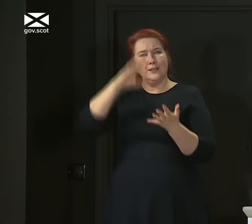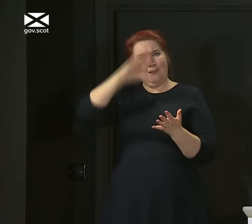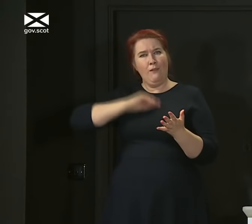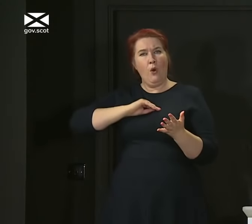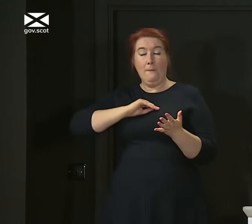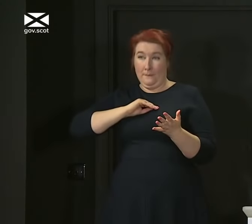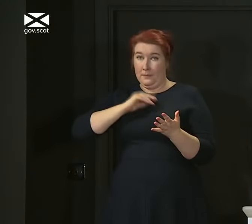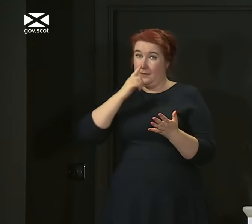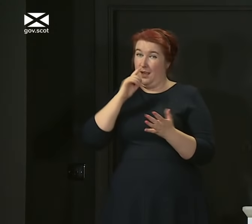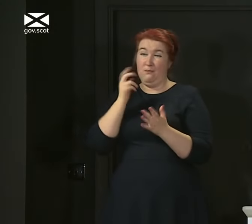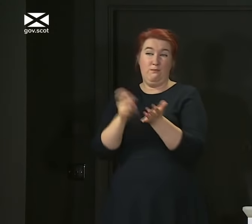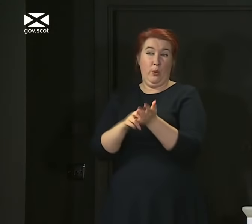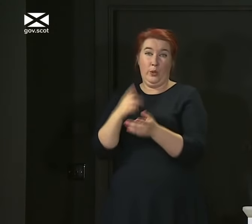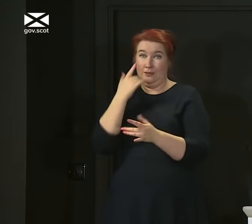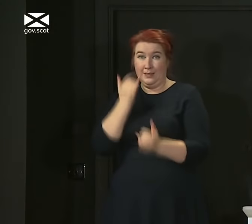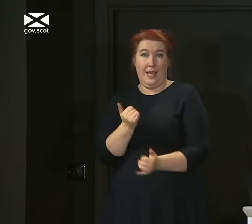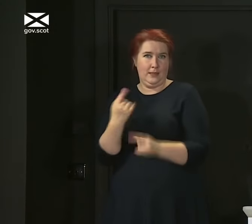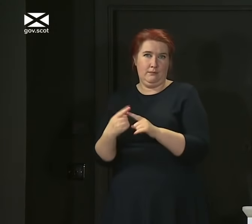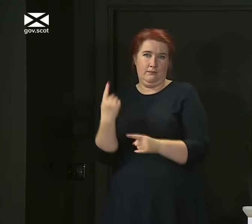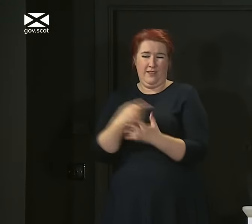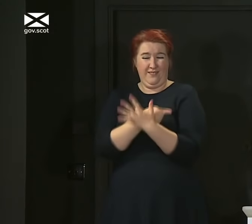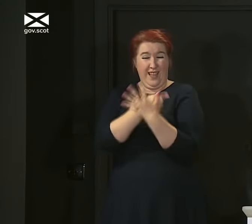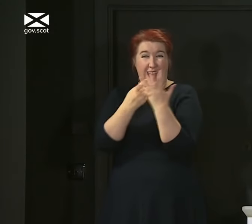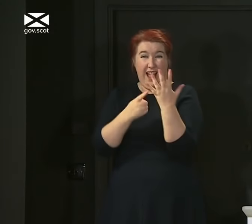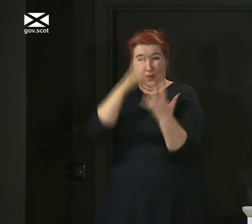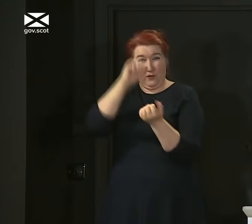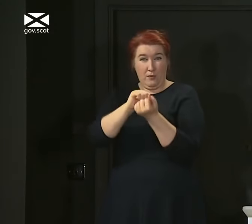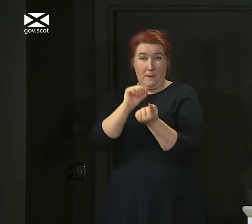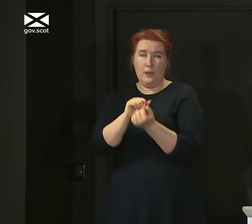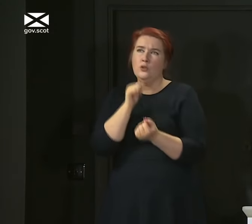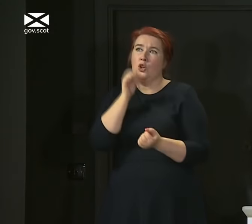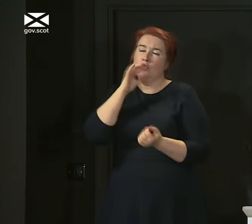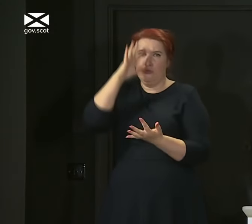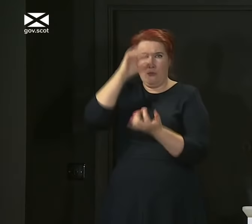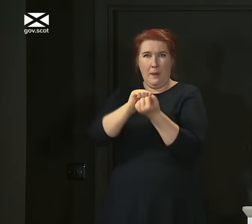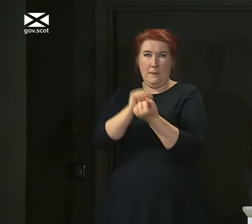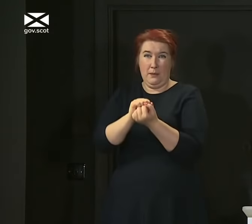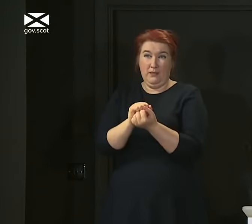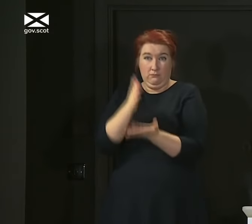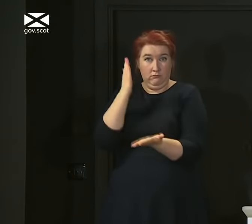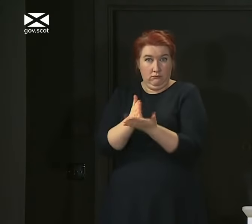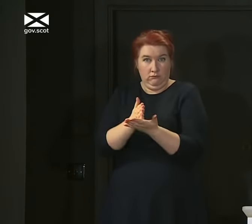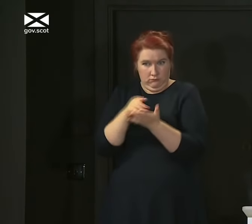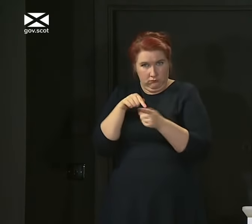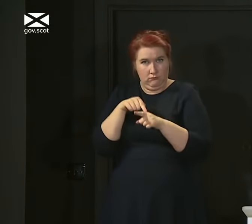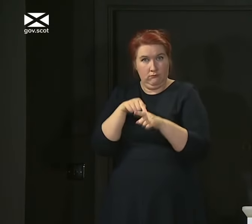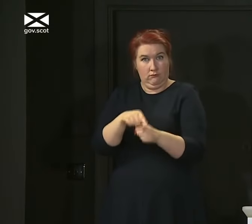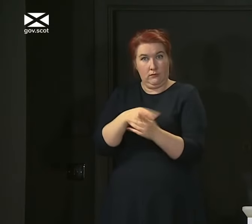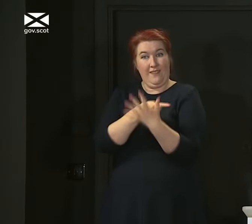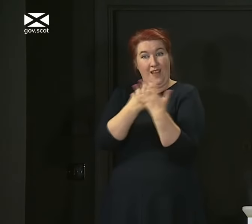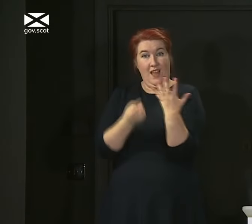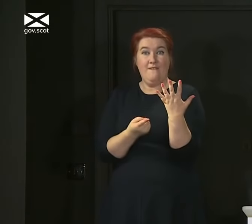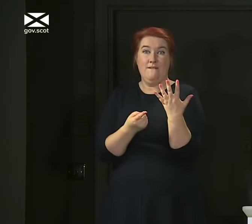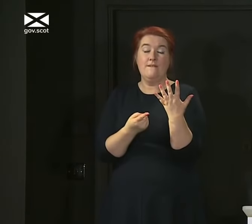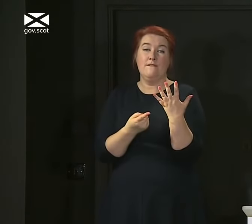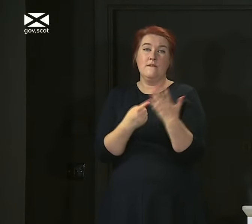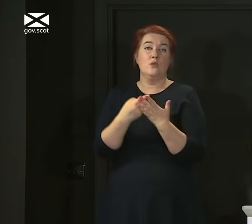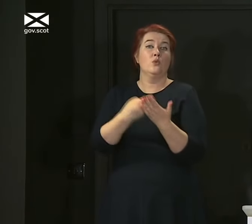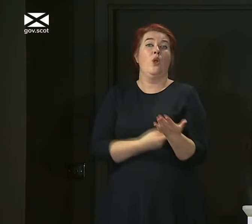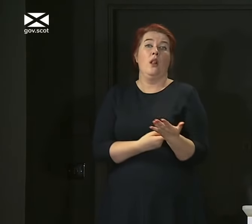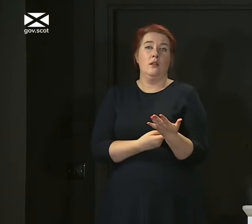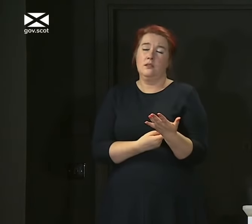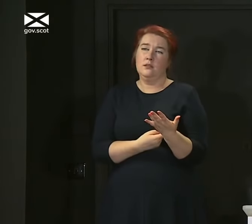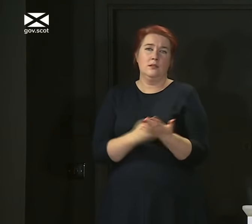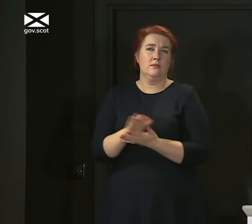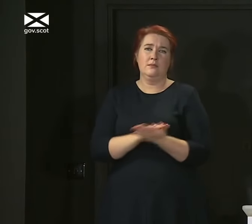we all remember these five golden rules, and don't just remember them, but make sure we abide by them, then we can't take